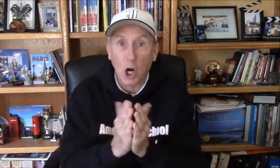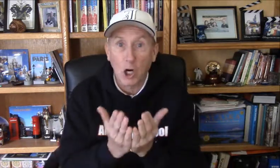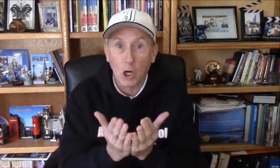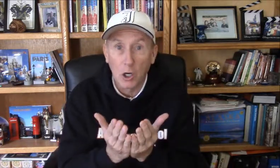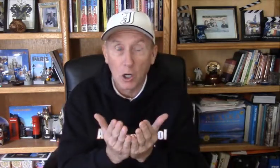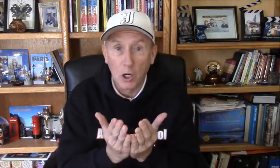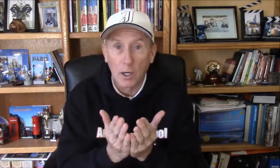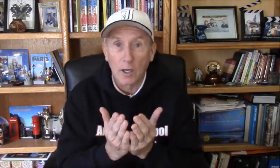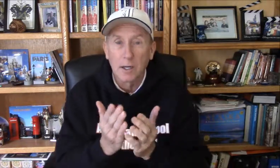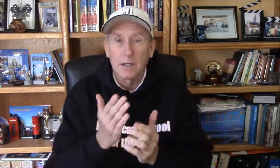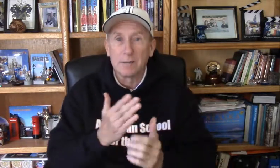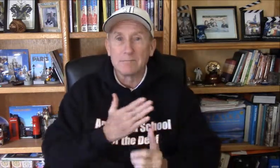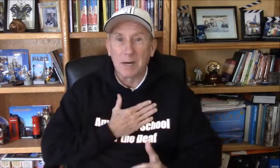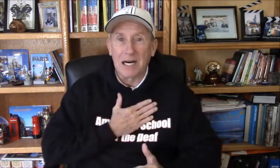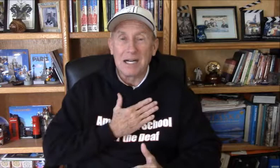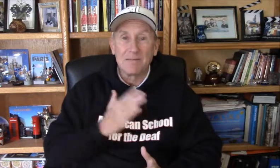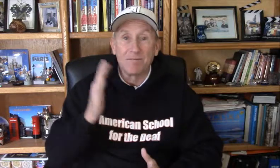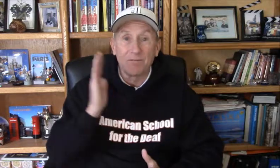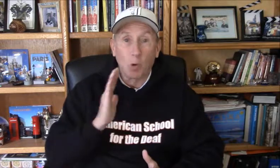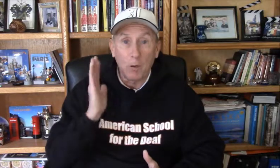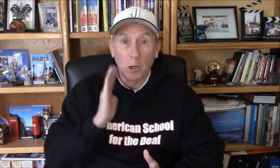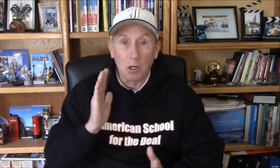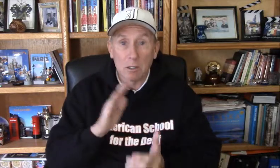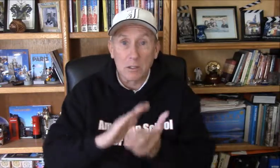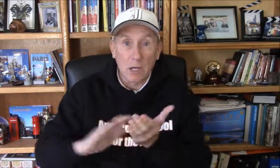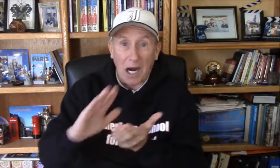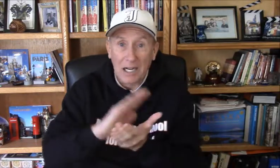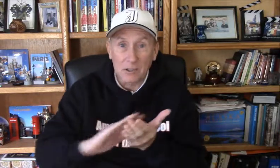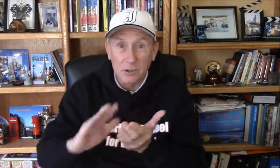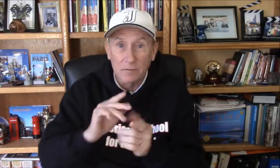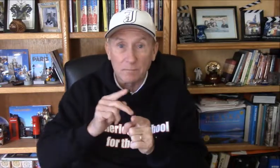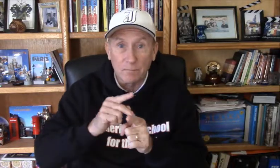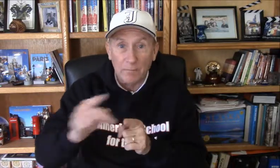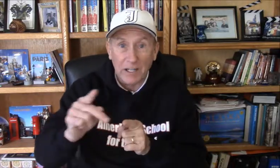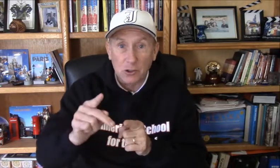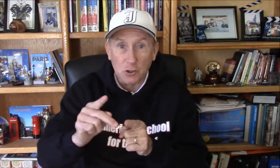by a former college professor